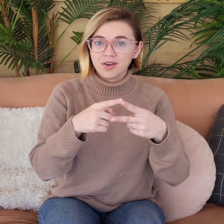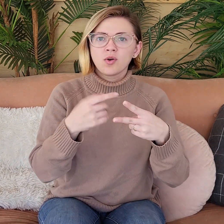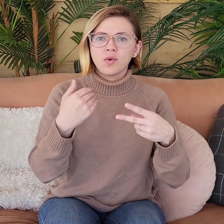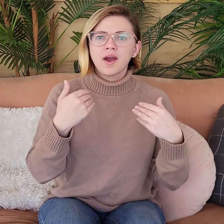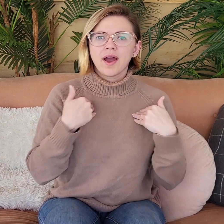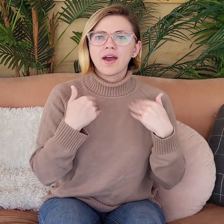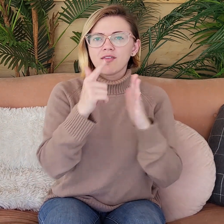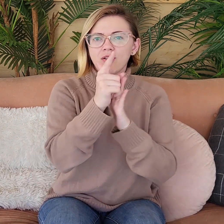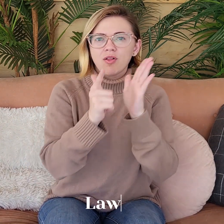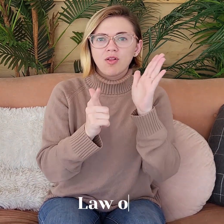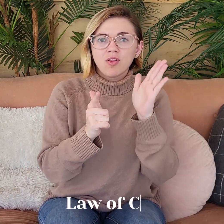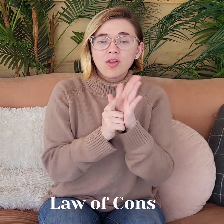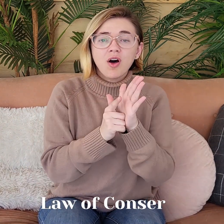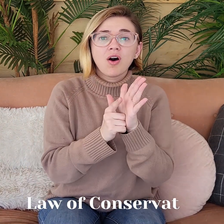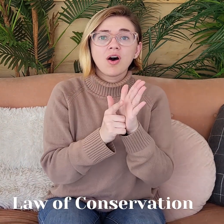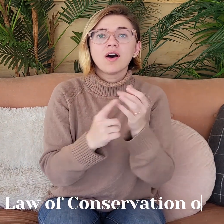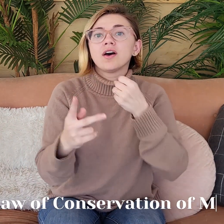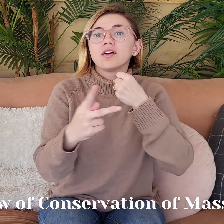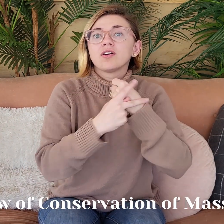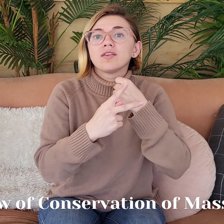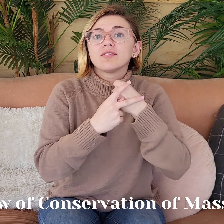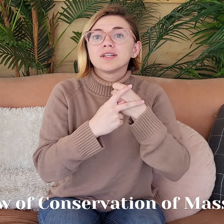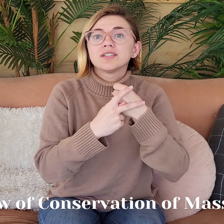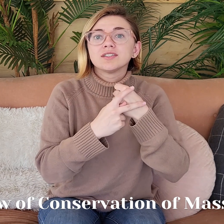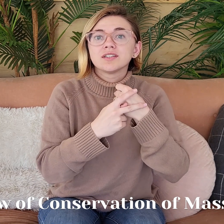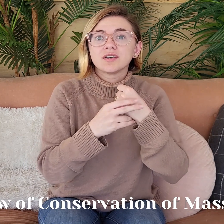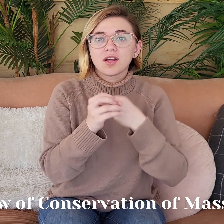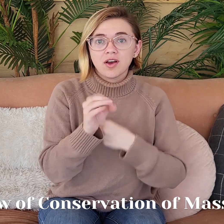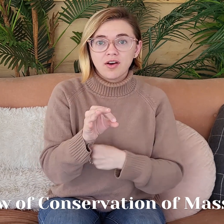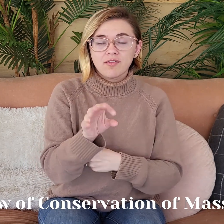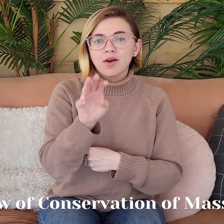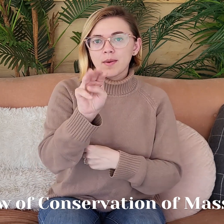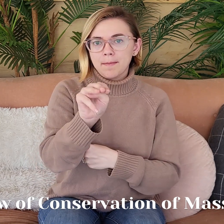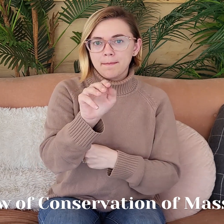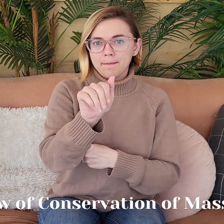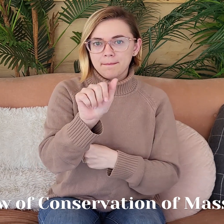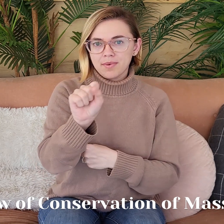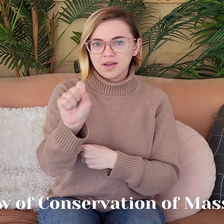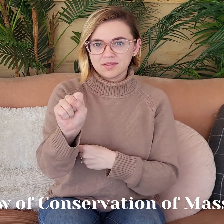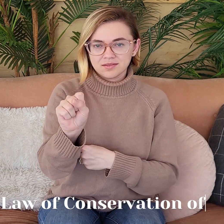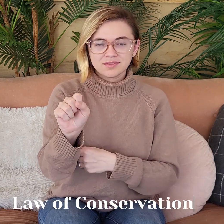The first one that we have is the law of conservation of mass.